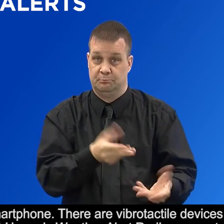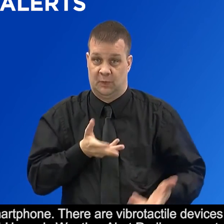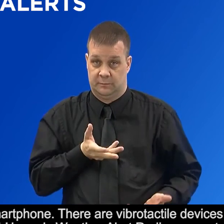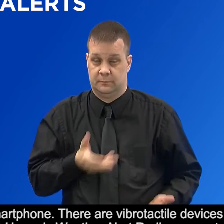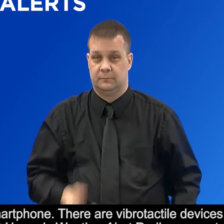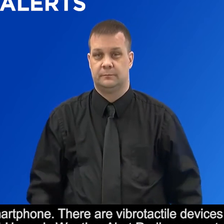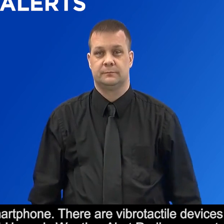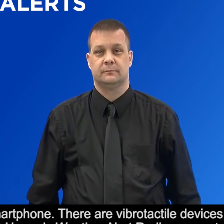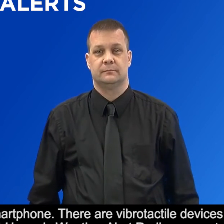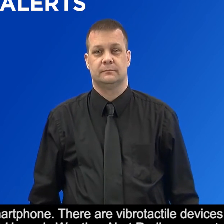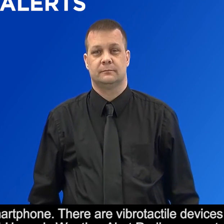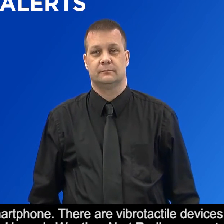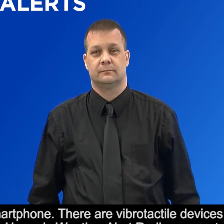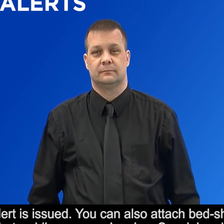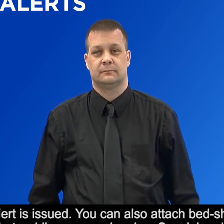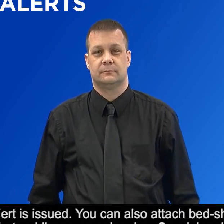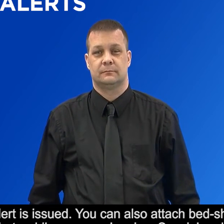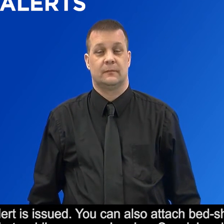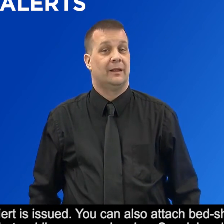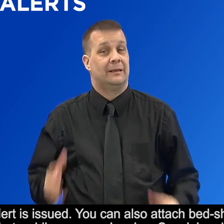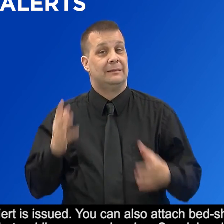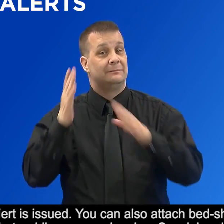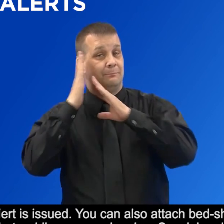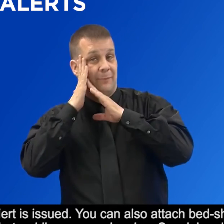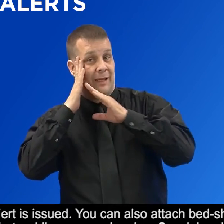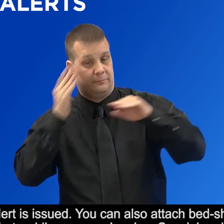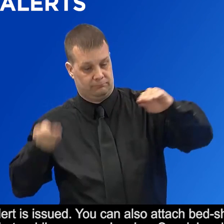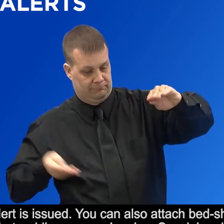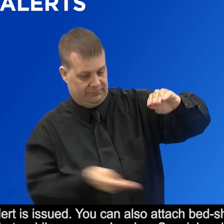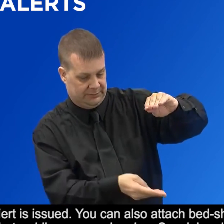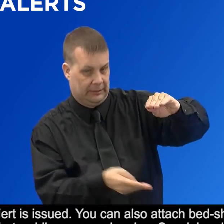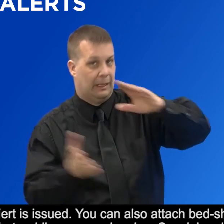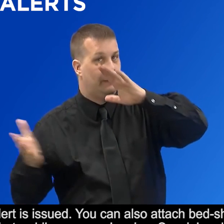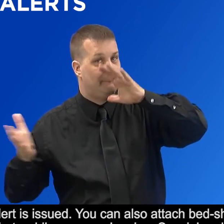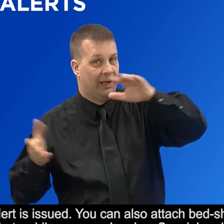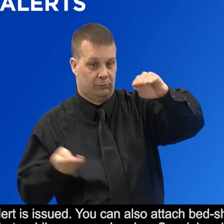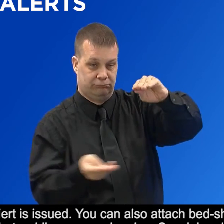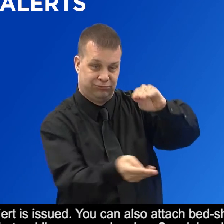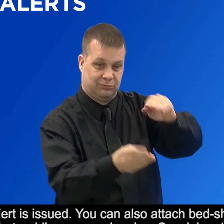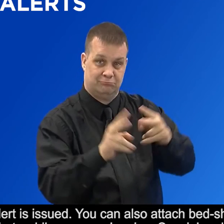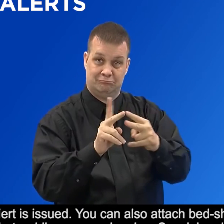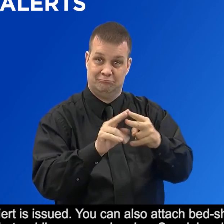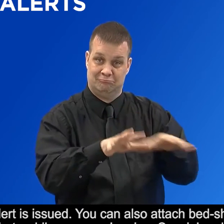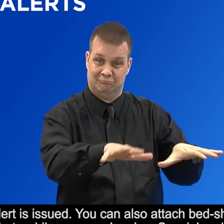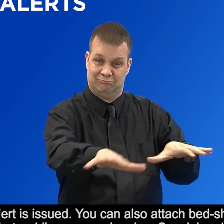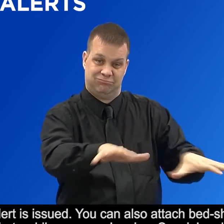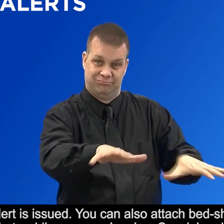or smartphone that will vibrate when an alert is issued. You can also attach bed shakers to your bed